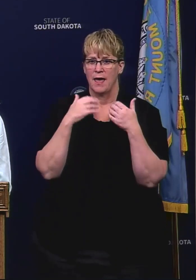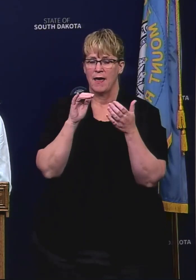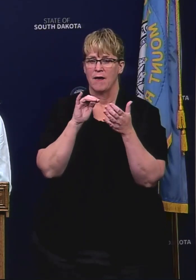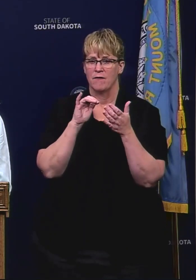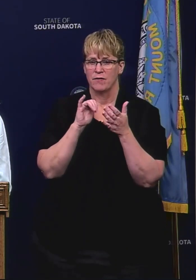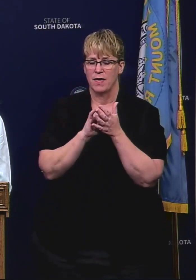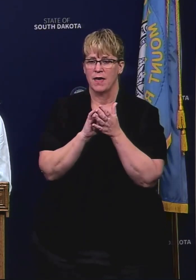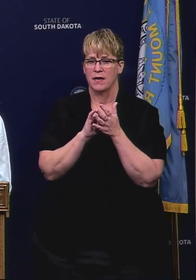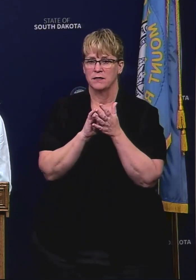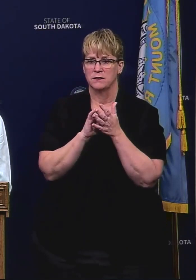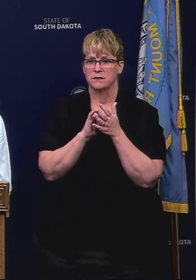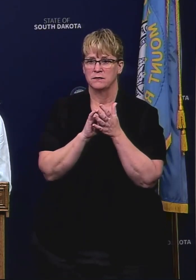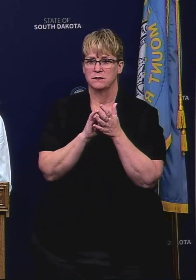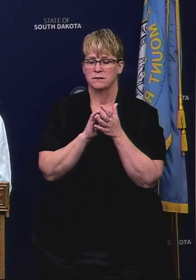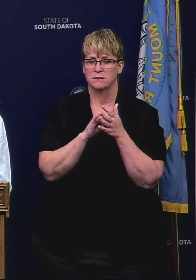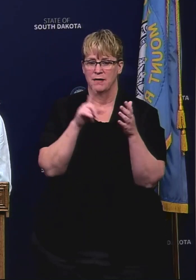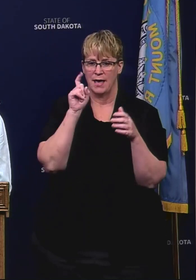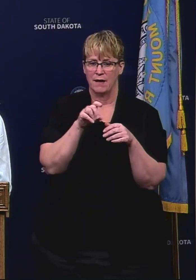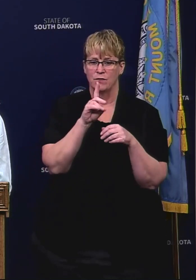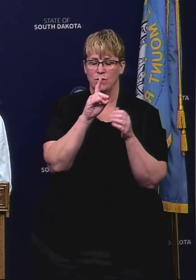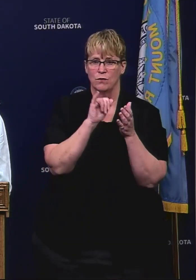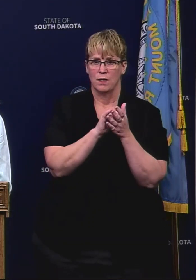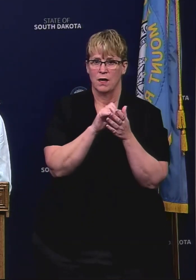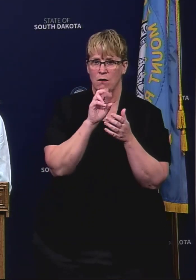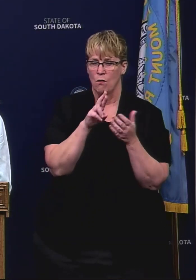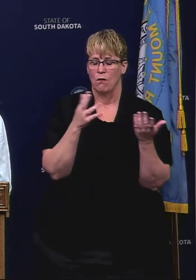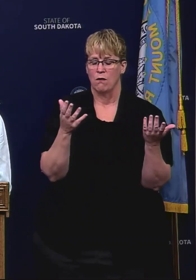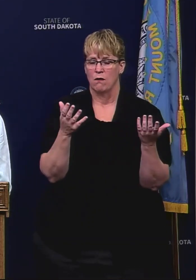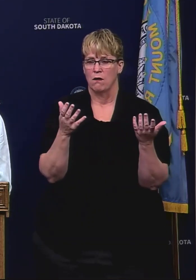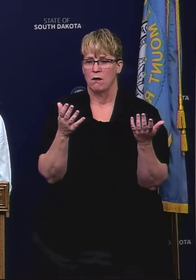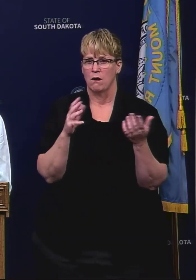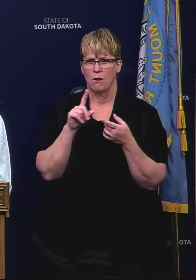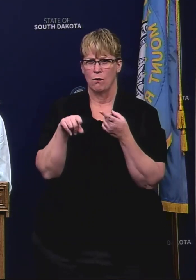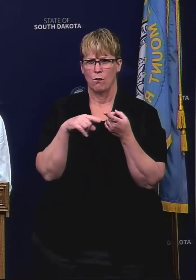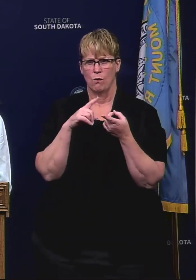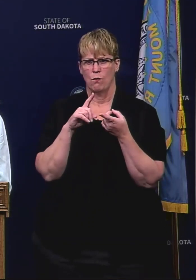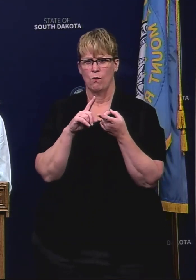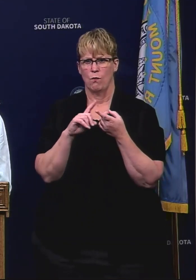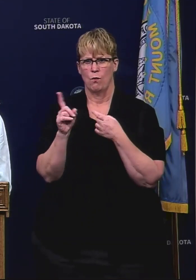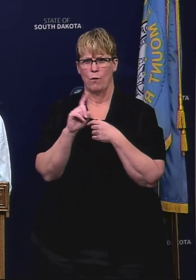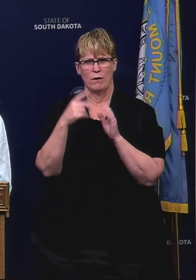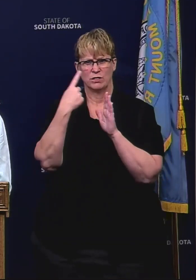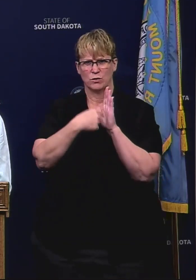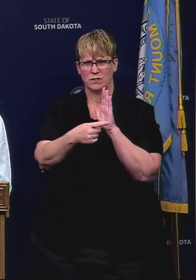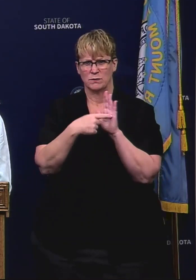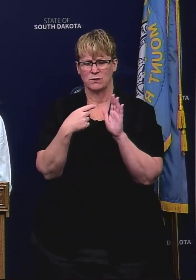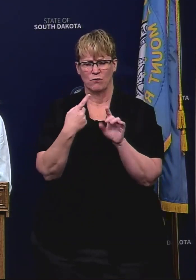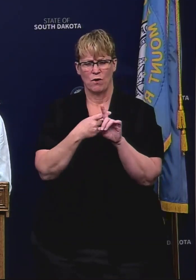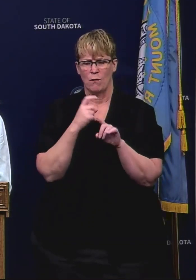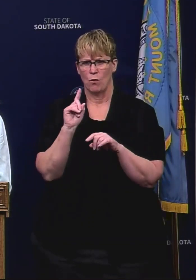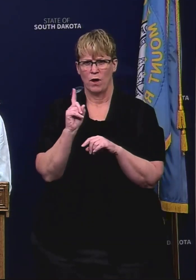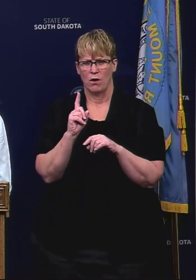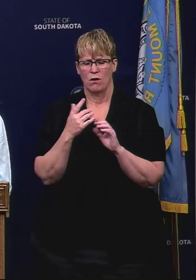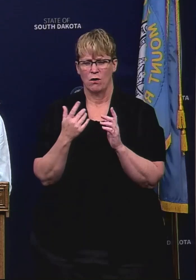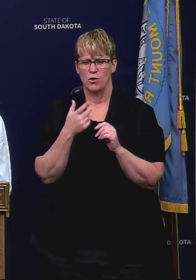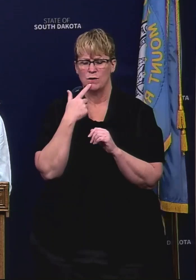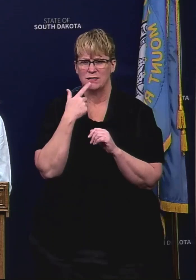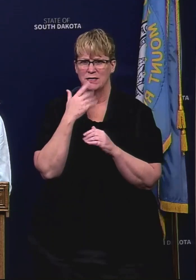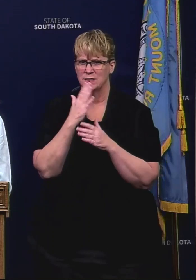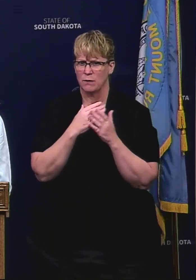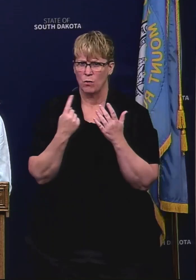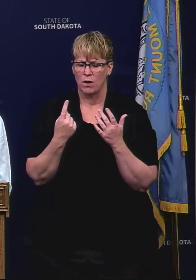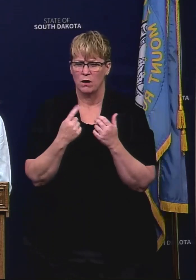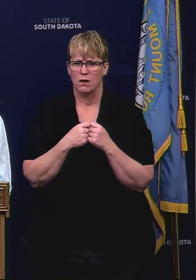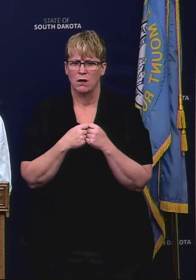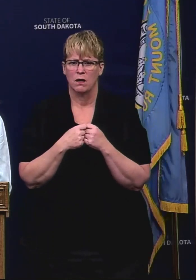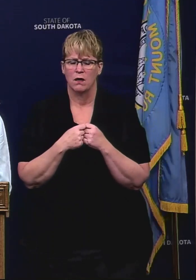ultimatum and um thread legal action when did the uh where did the criticism come from steven you said somebody